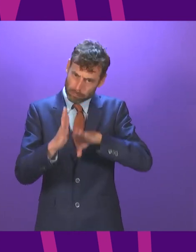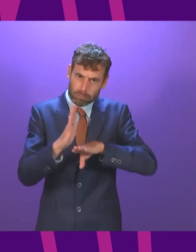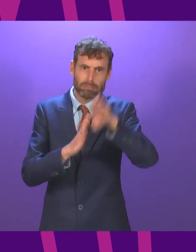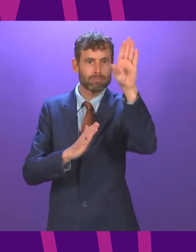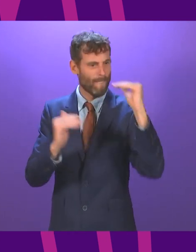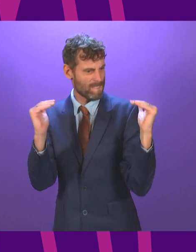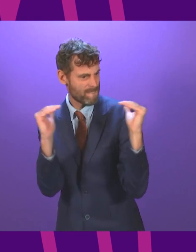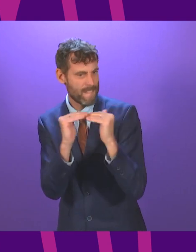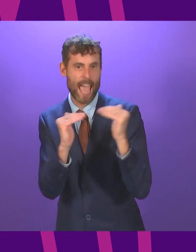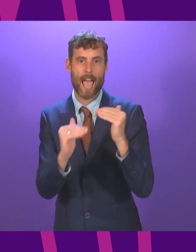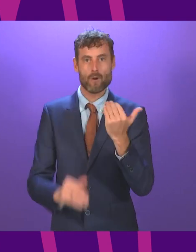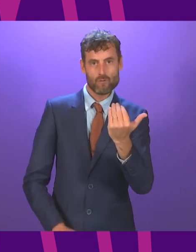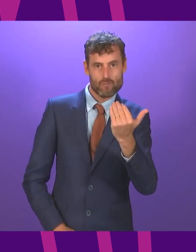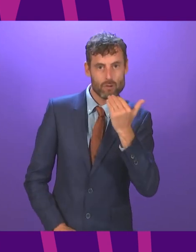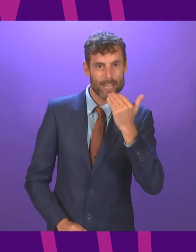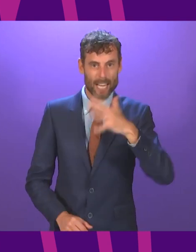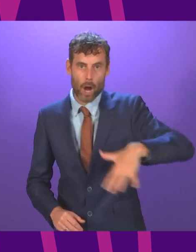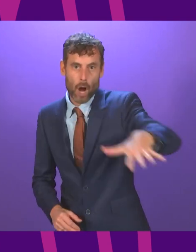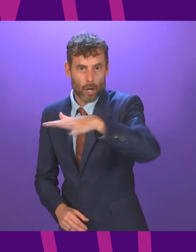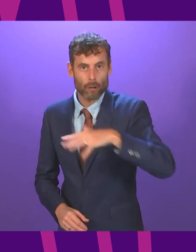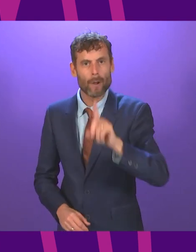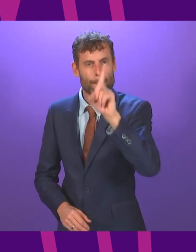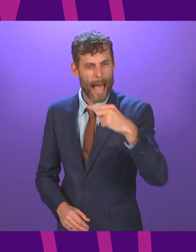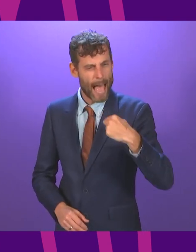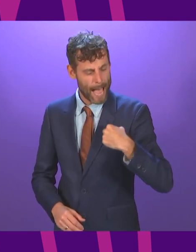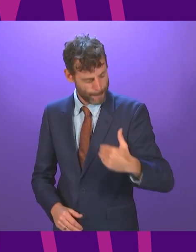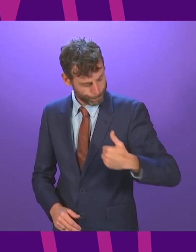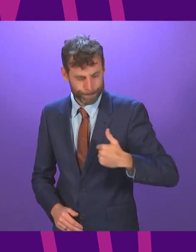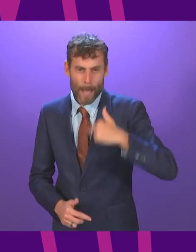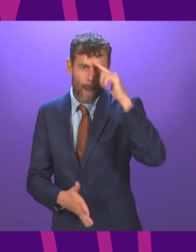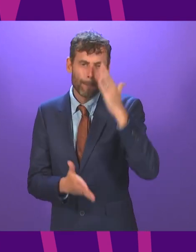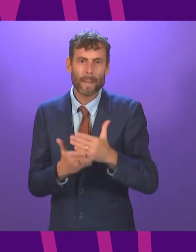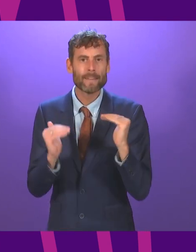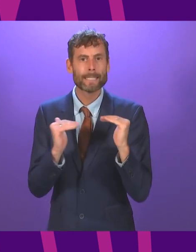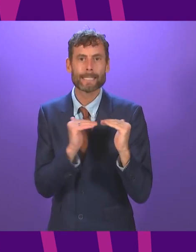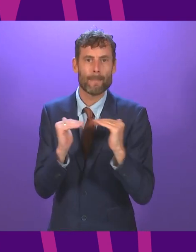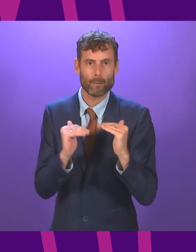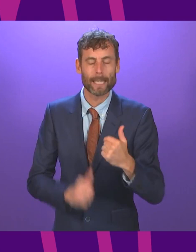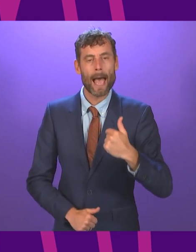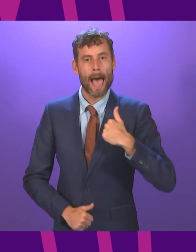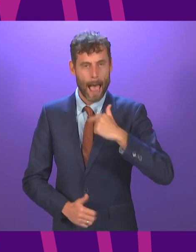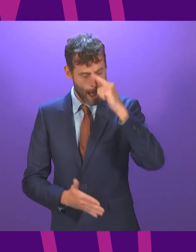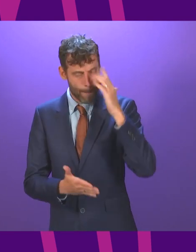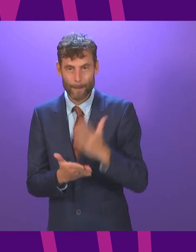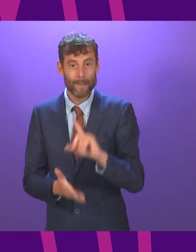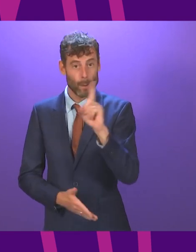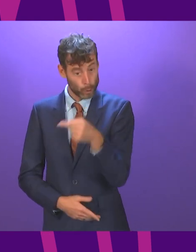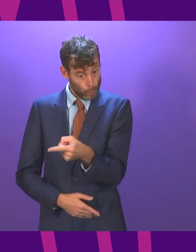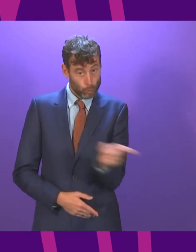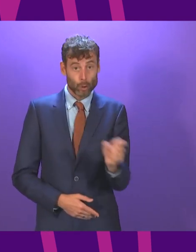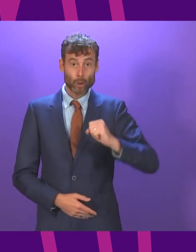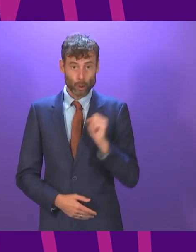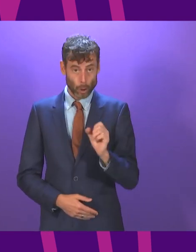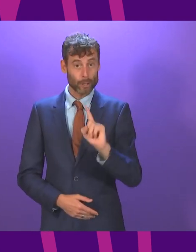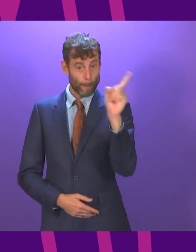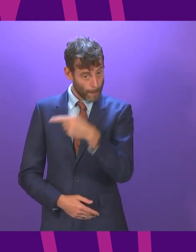believe in democracy. I believe in the right of the Scottish people to decide their own future. That's